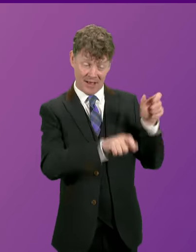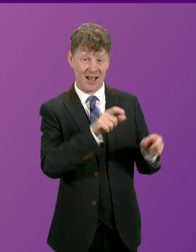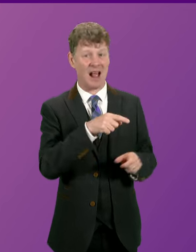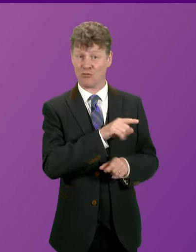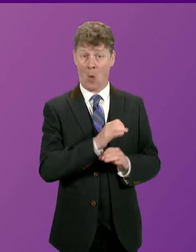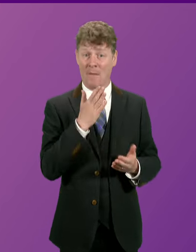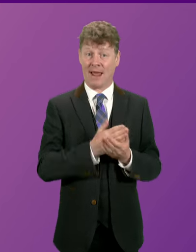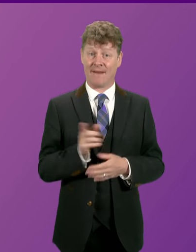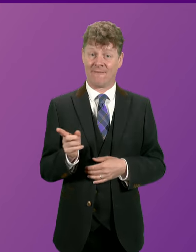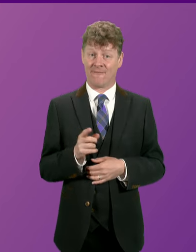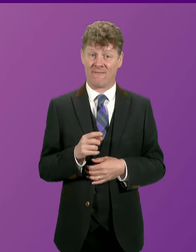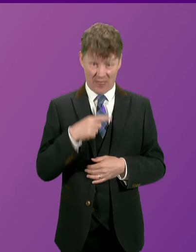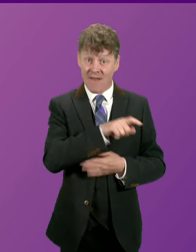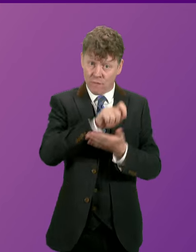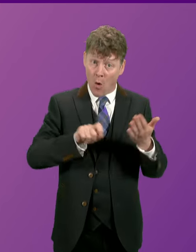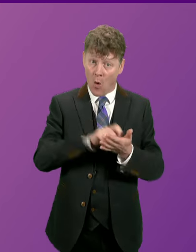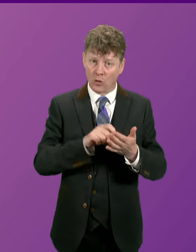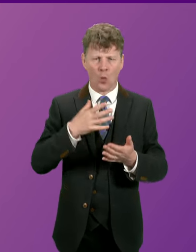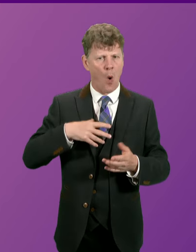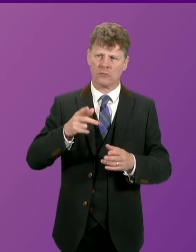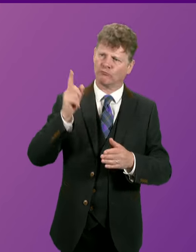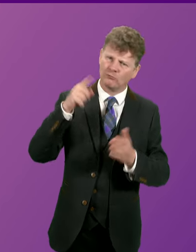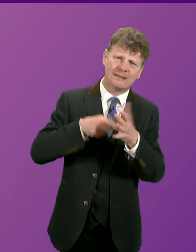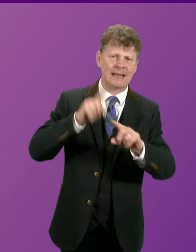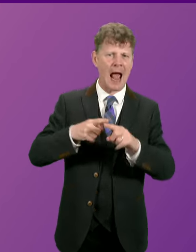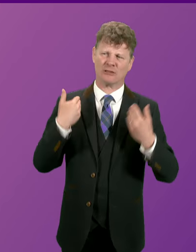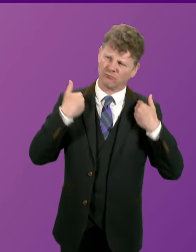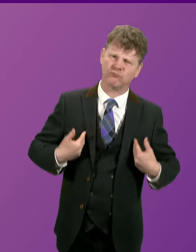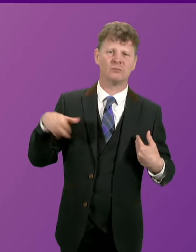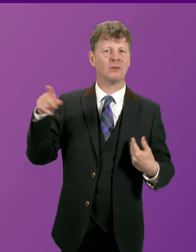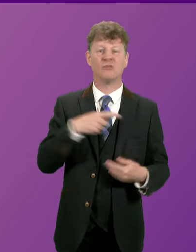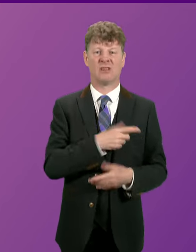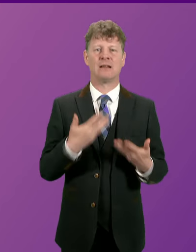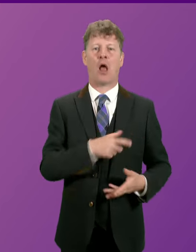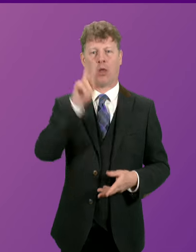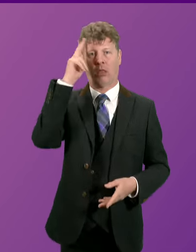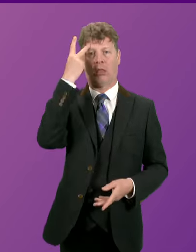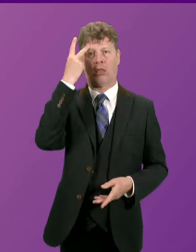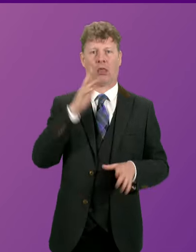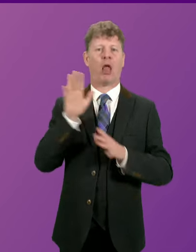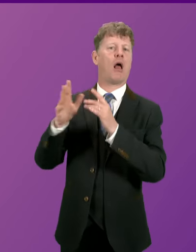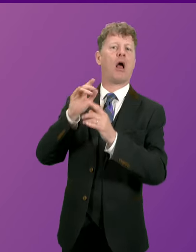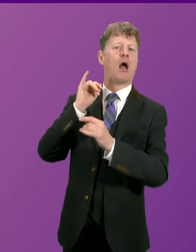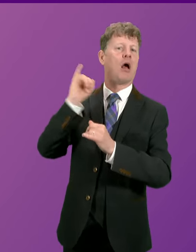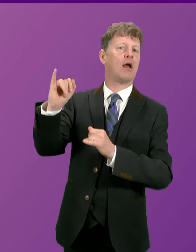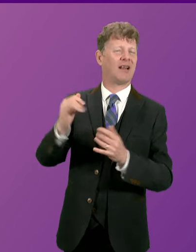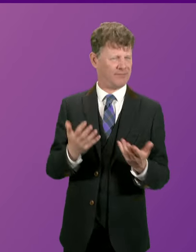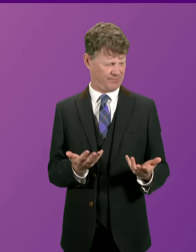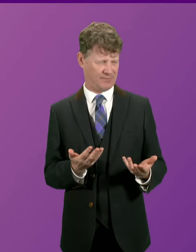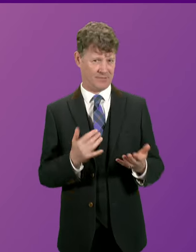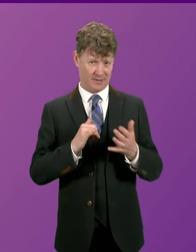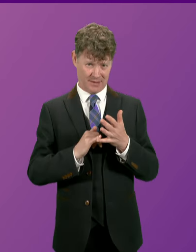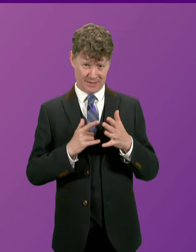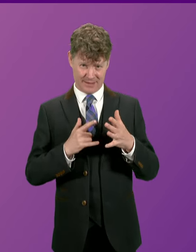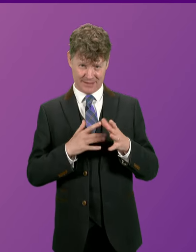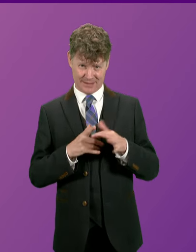that territory. They voted for it once and they now condemn it. Well, how does Mr Sarwar believe that we can